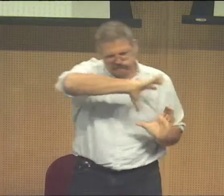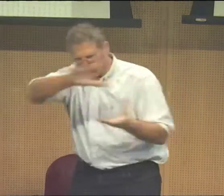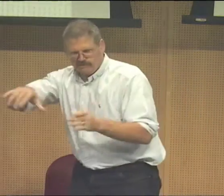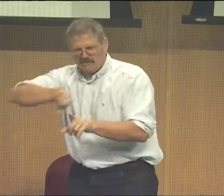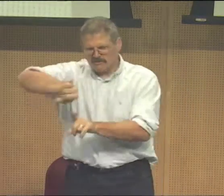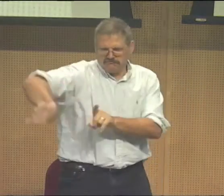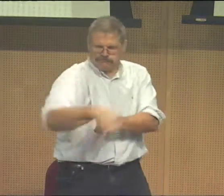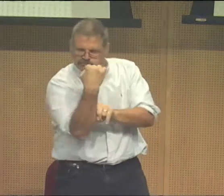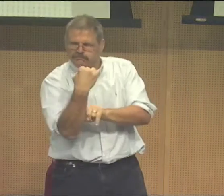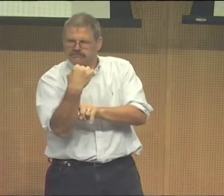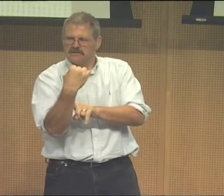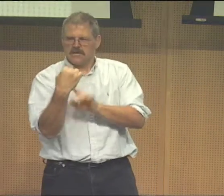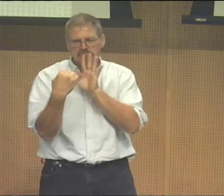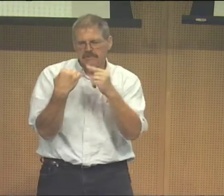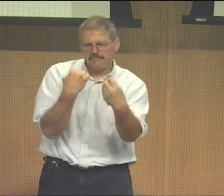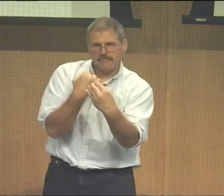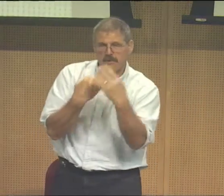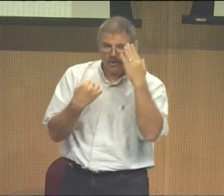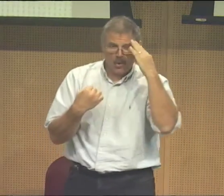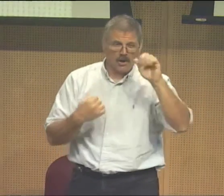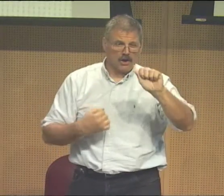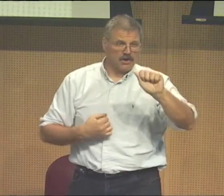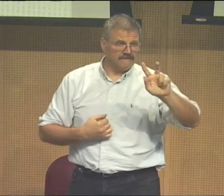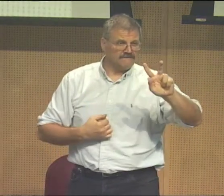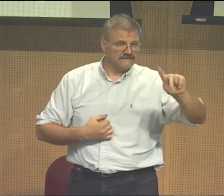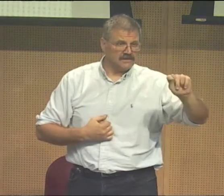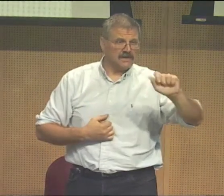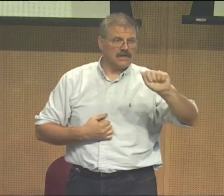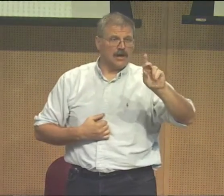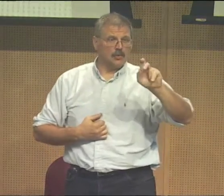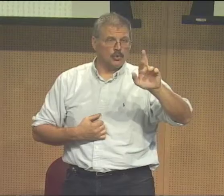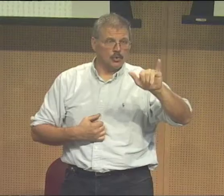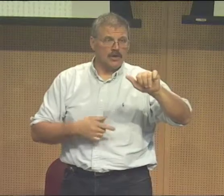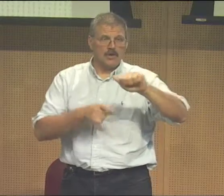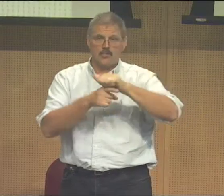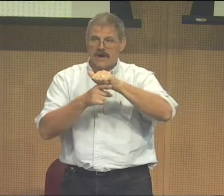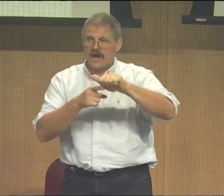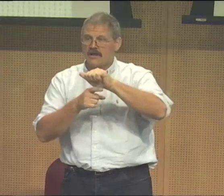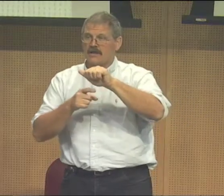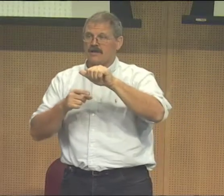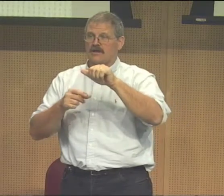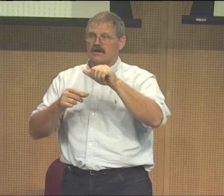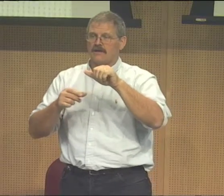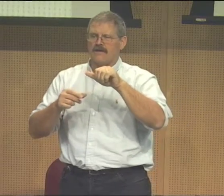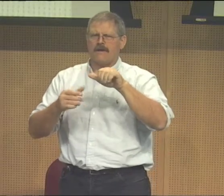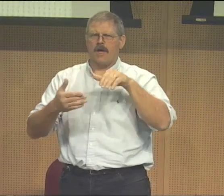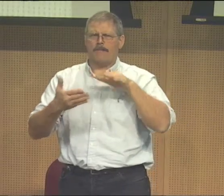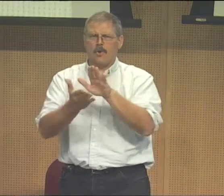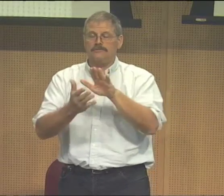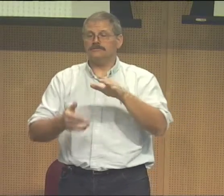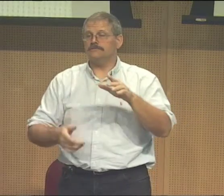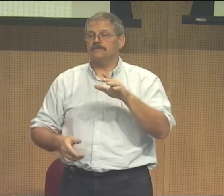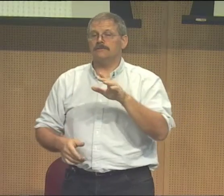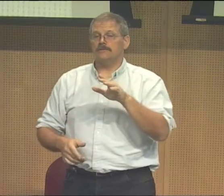just the same. They're actually worse. Now we take a deaf child, and we, in vitro, we